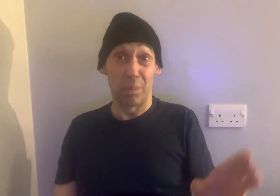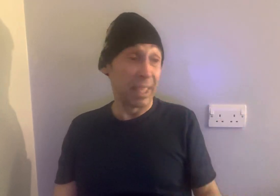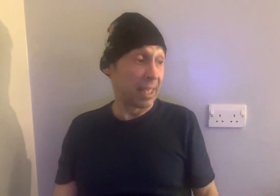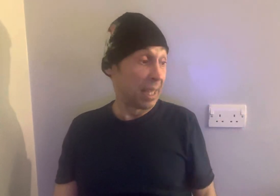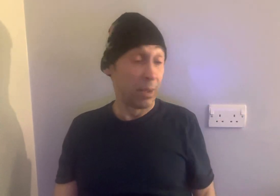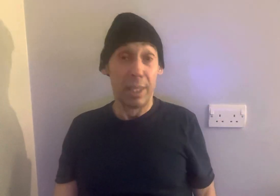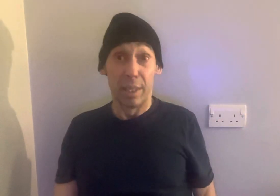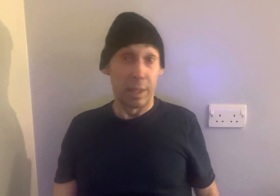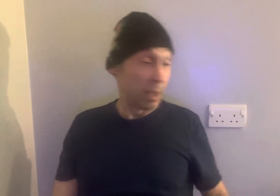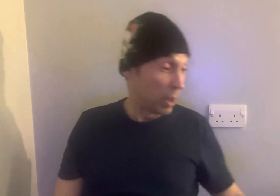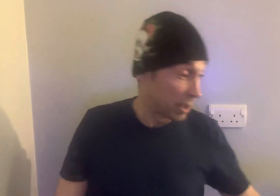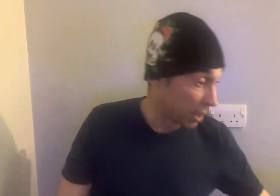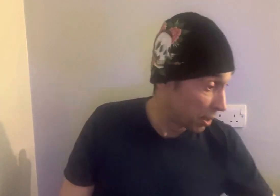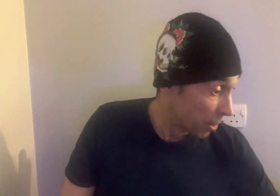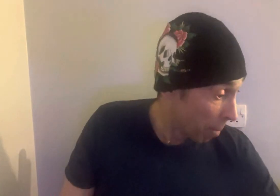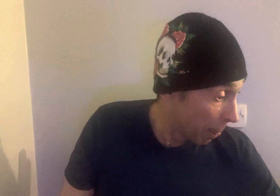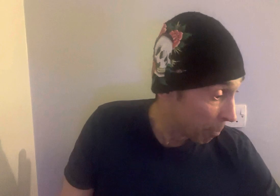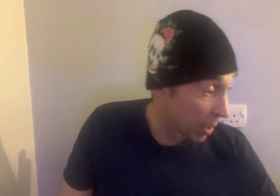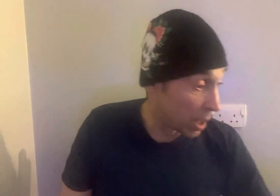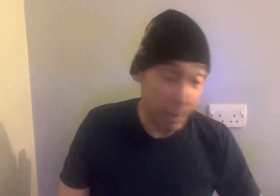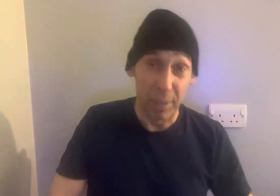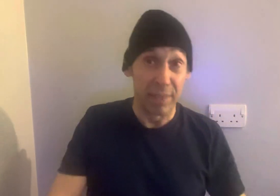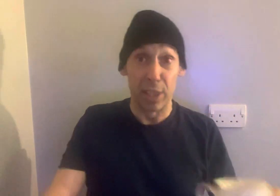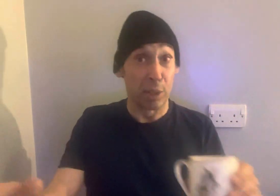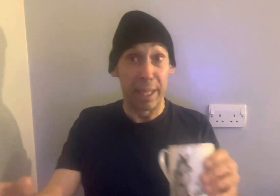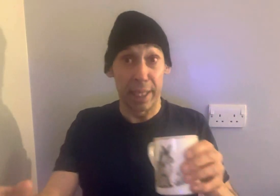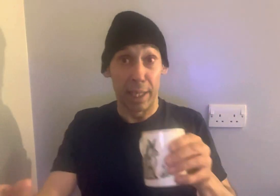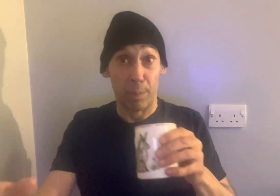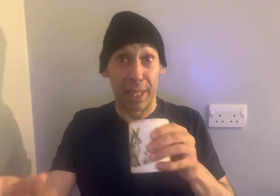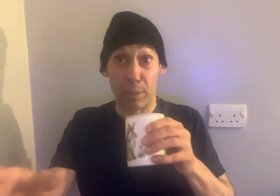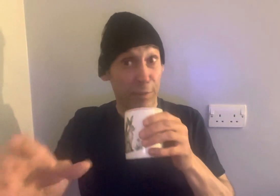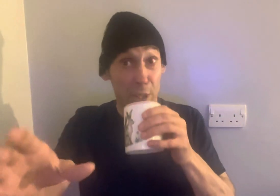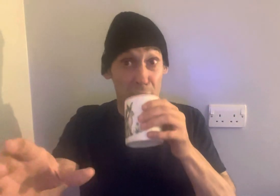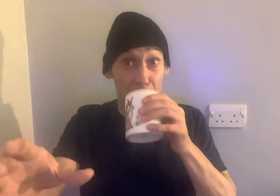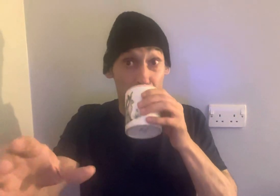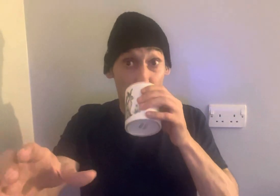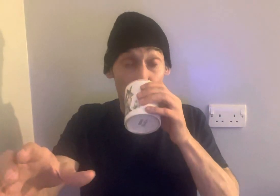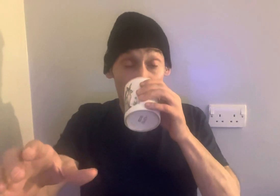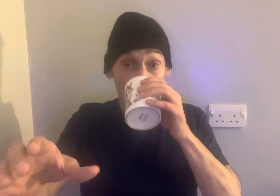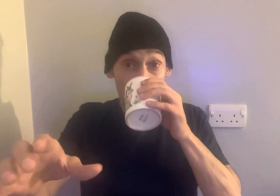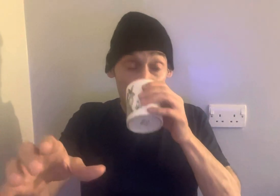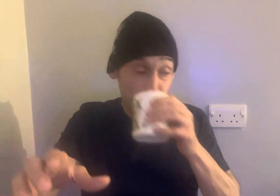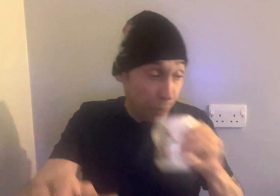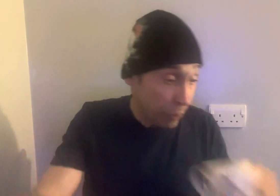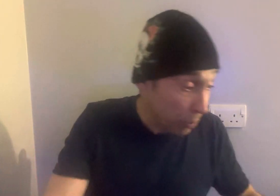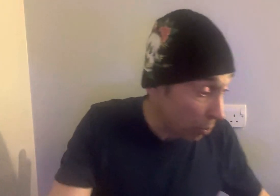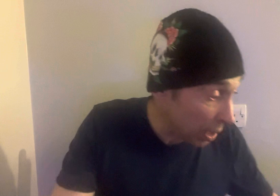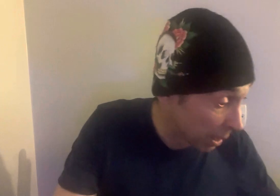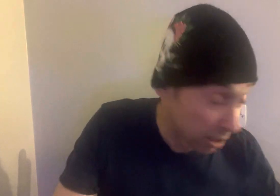Jamaica now. One second. He might be living in Jamaica now. But that was the first time that was the